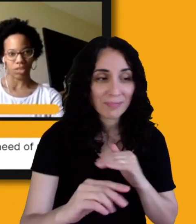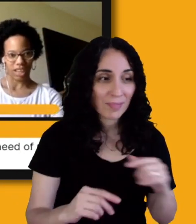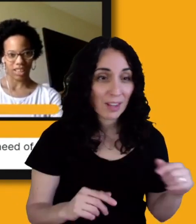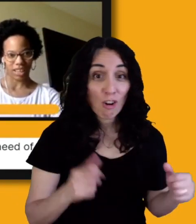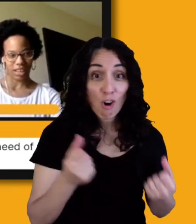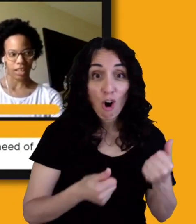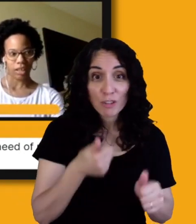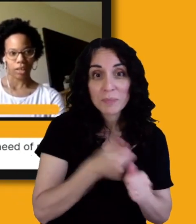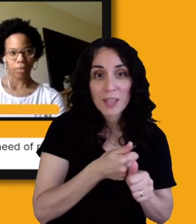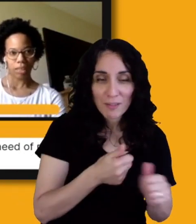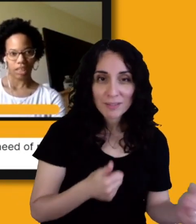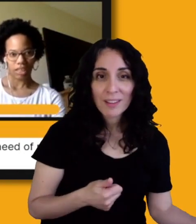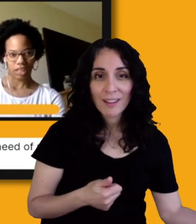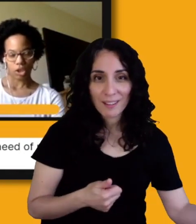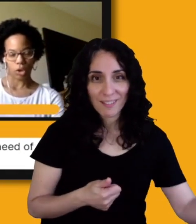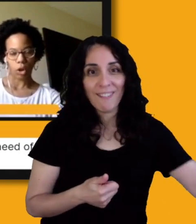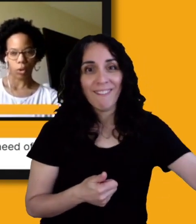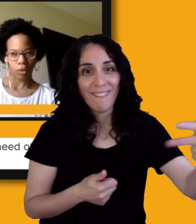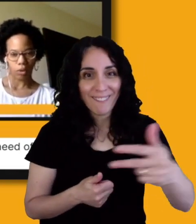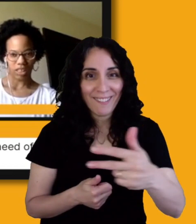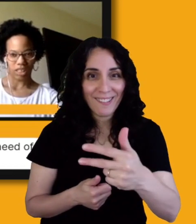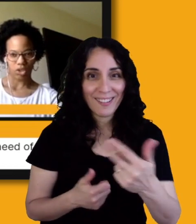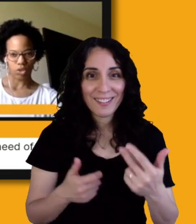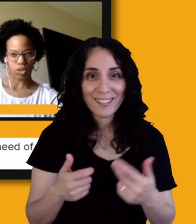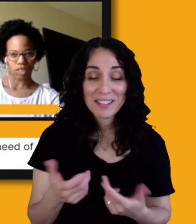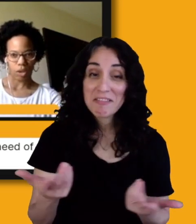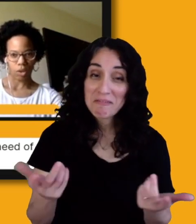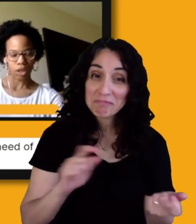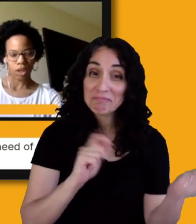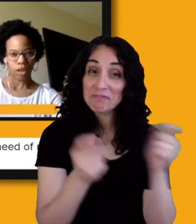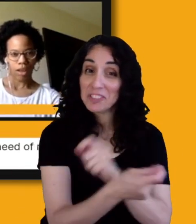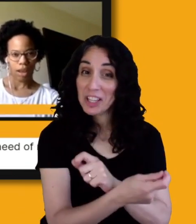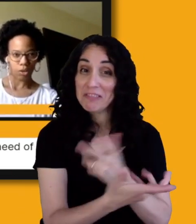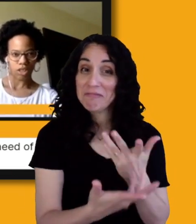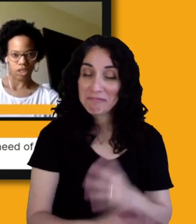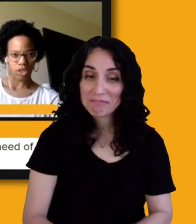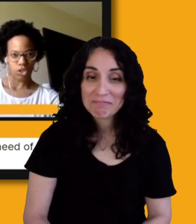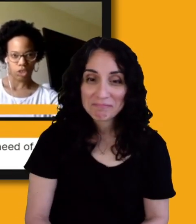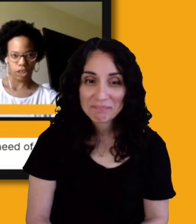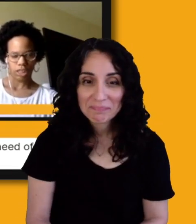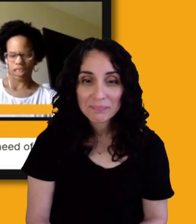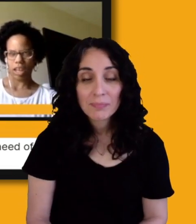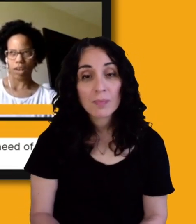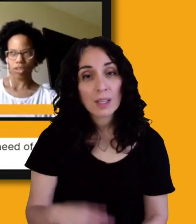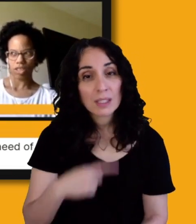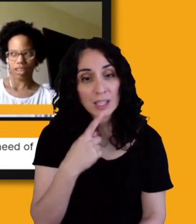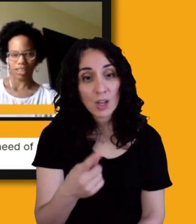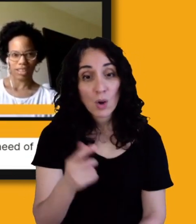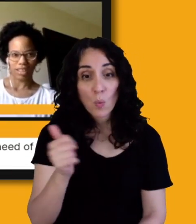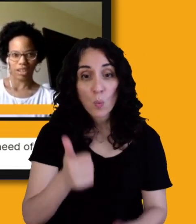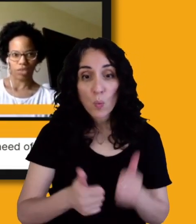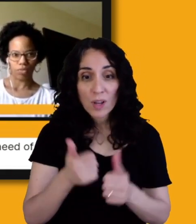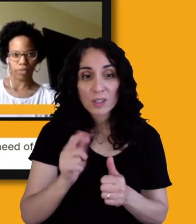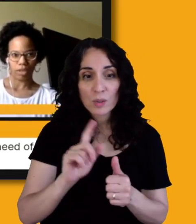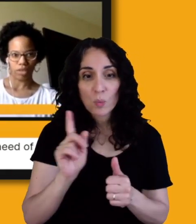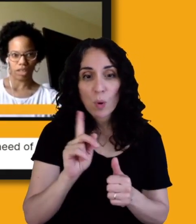say that because Soho NYC. So South Houston street. Is it Houston? I think that's how you Houston. Yeah.